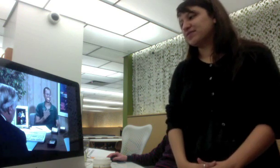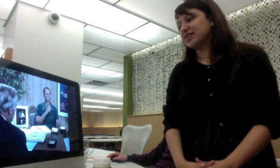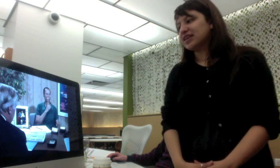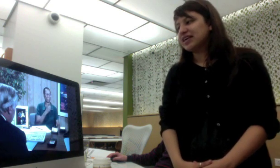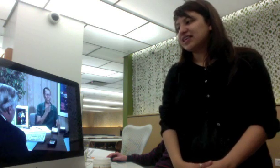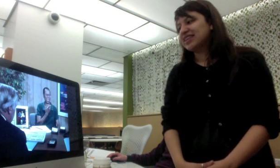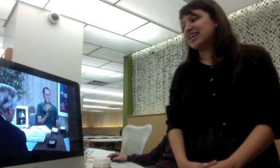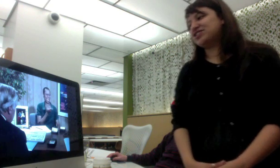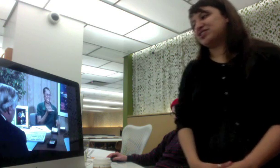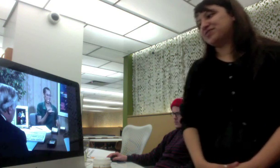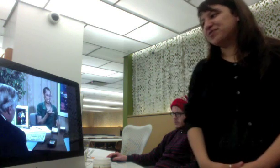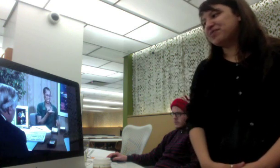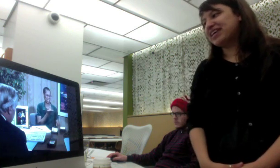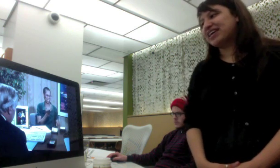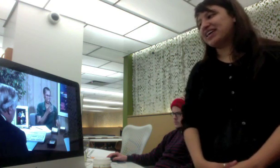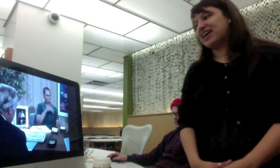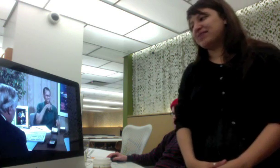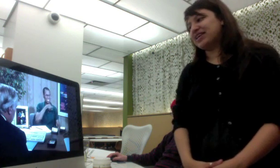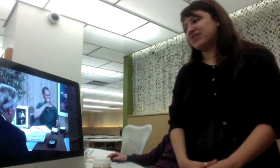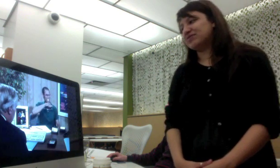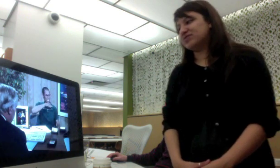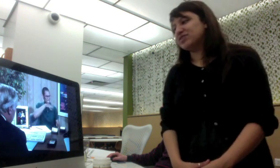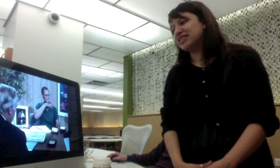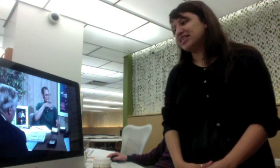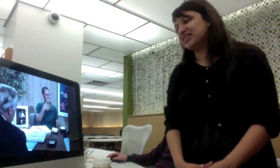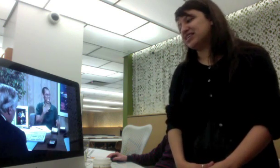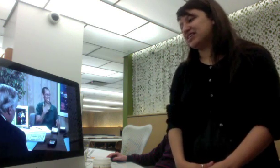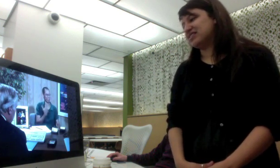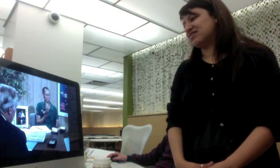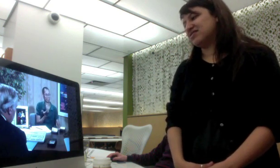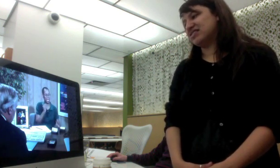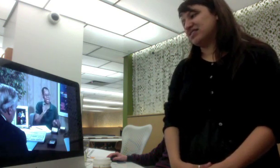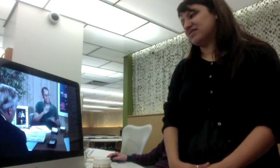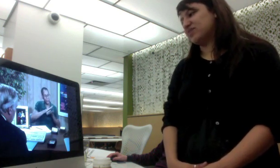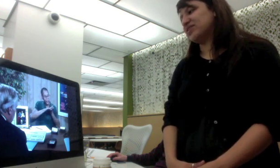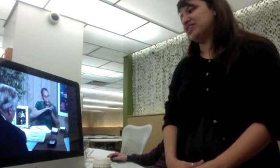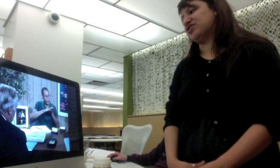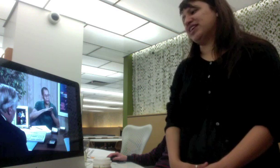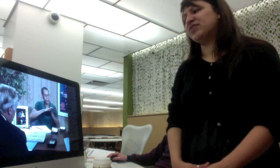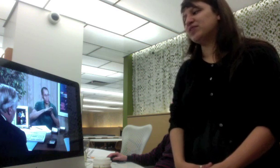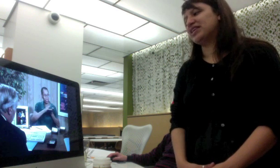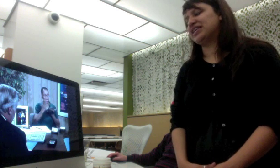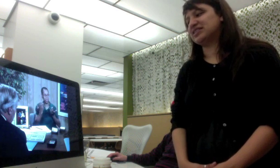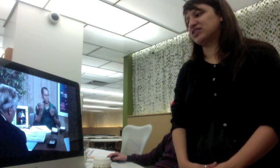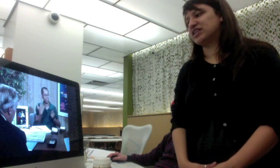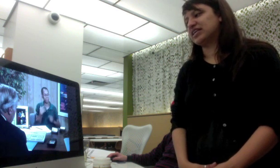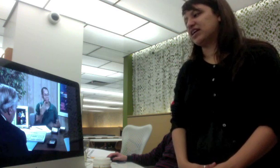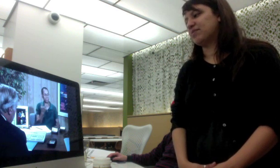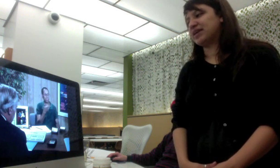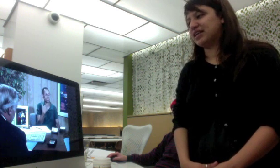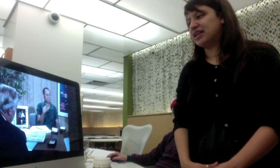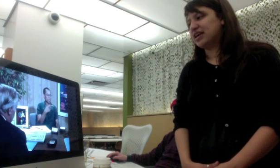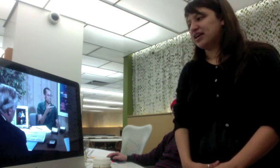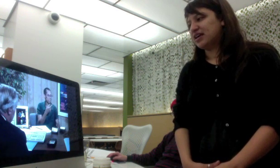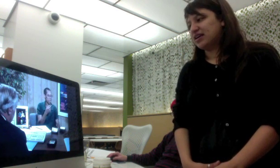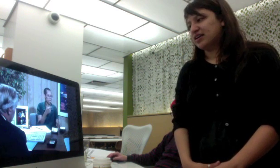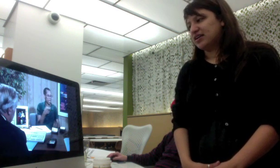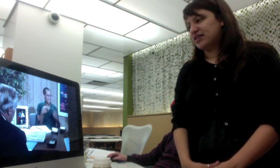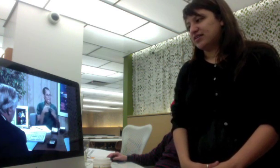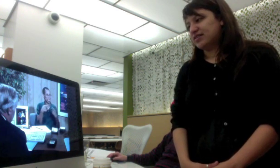what's the kitchen. For me, I mean, it was really, really dirty. It really needs a good cleanup. it